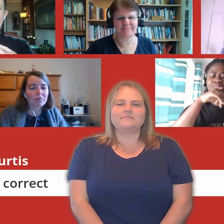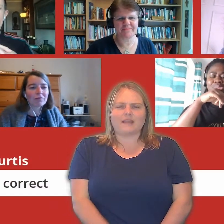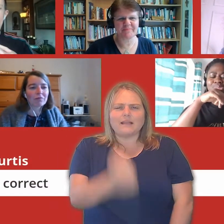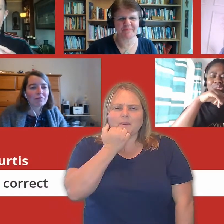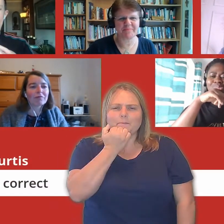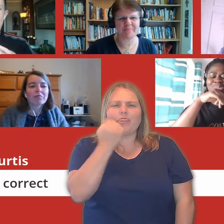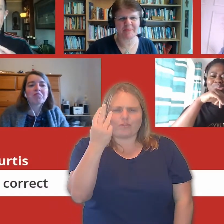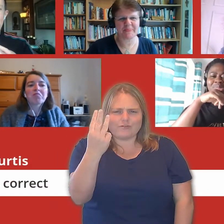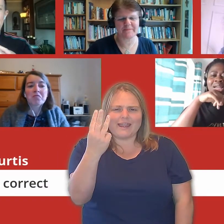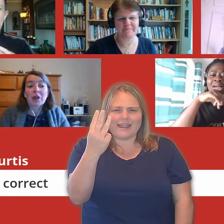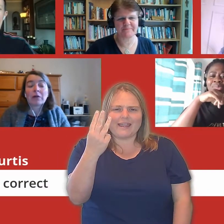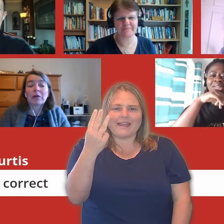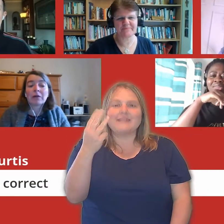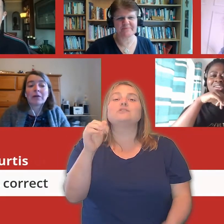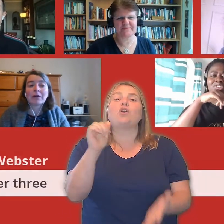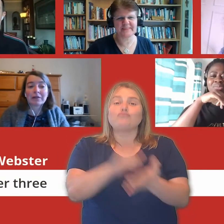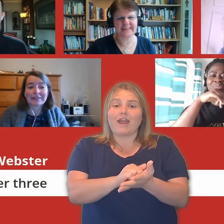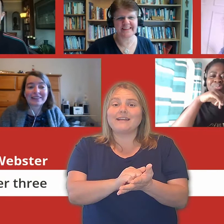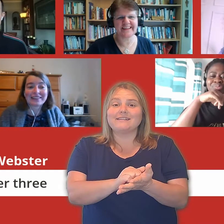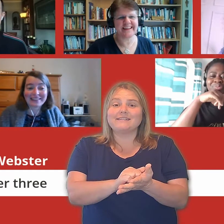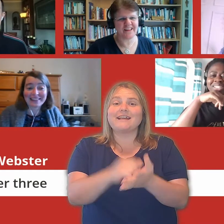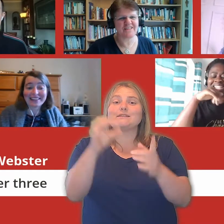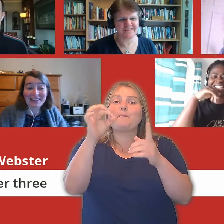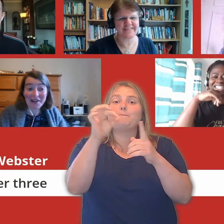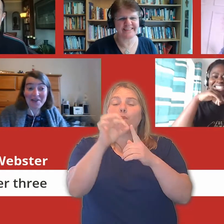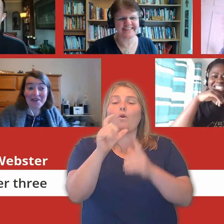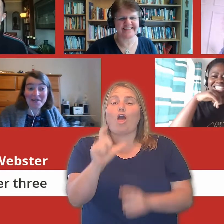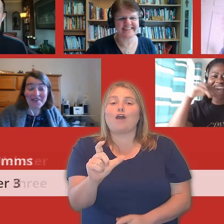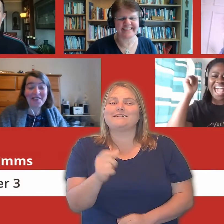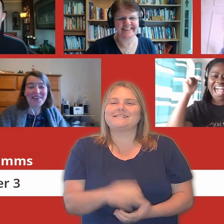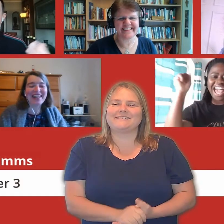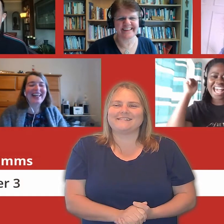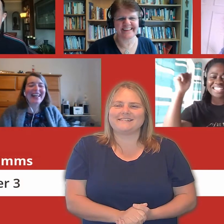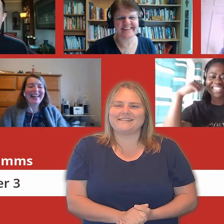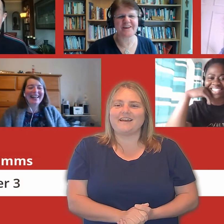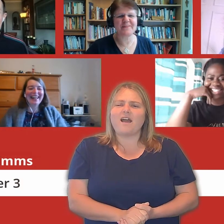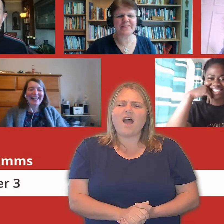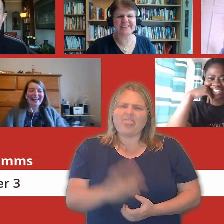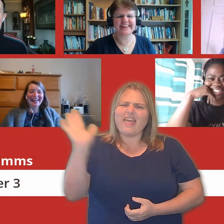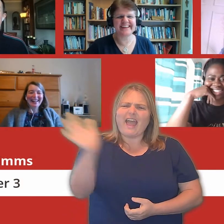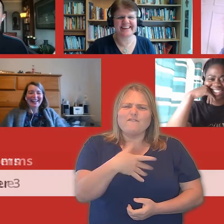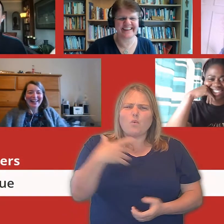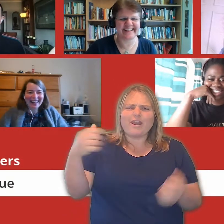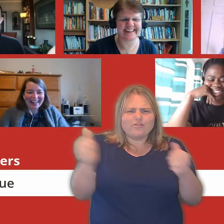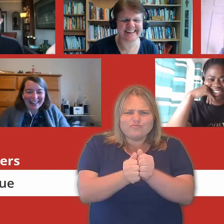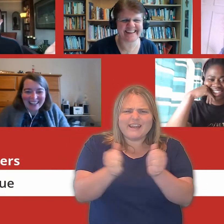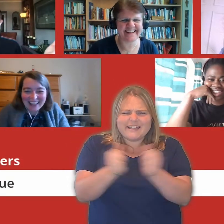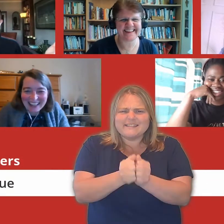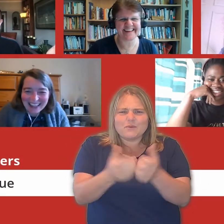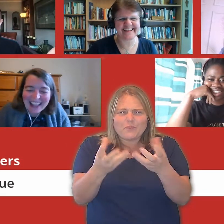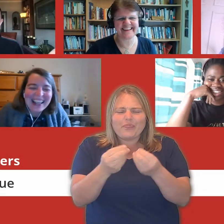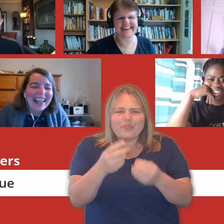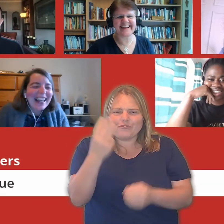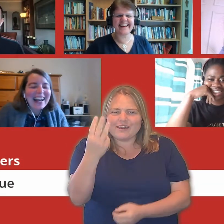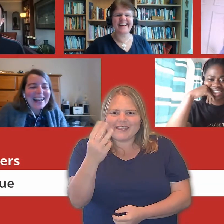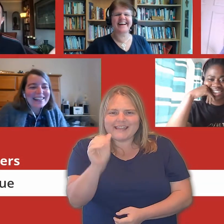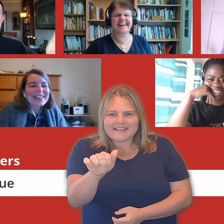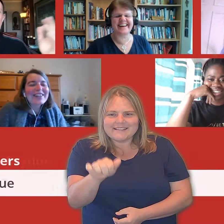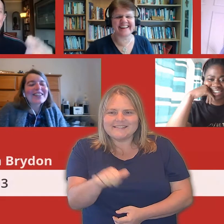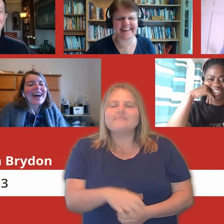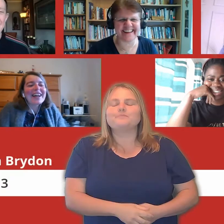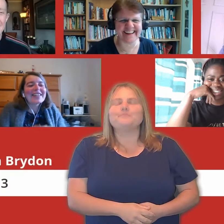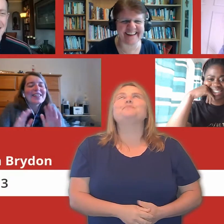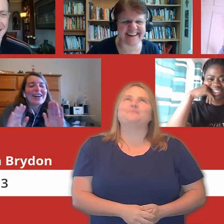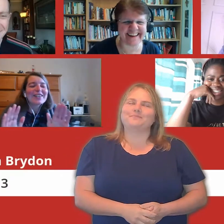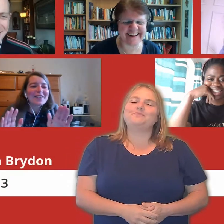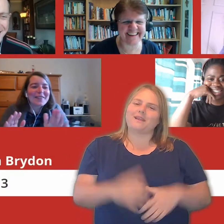I think. Nigel Pimlott says three. Number three is correct, says Paul Curtis. Number three. Oh, I think everyone's coming in now. I